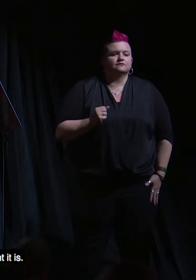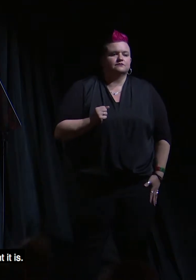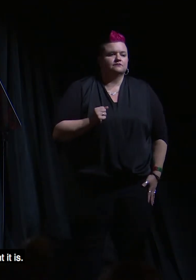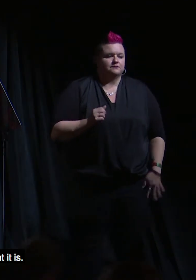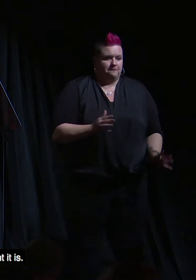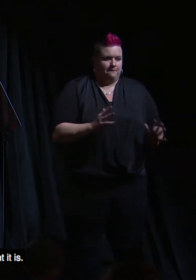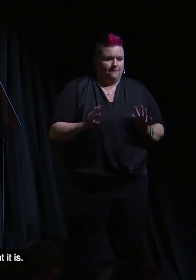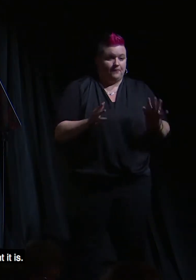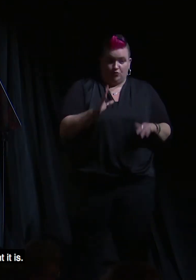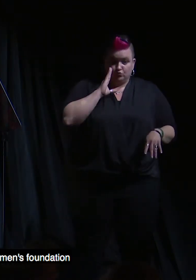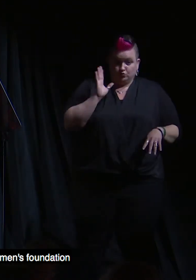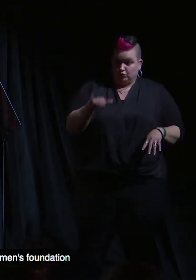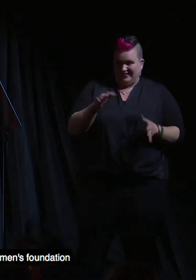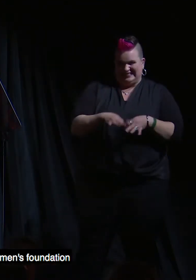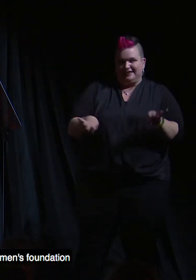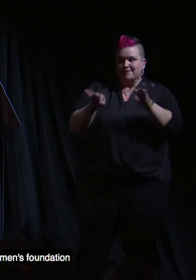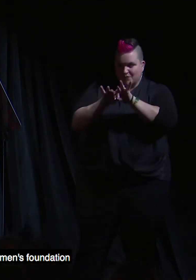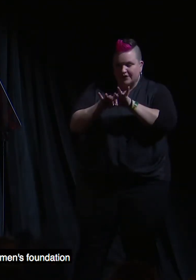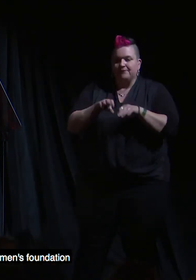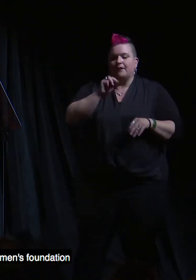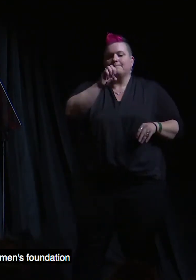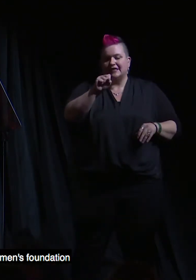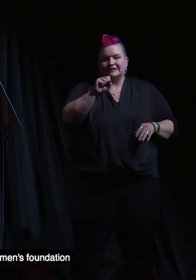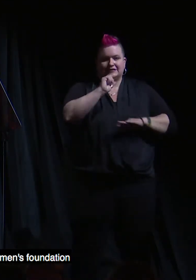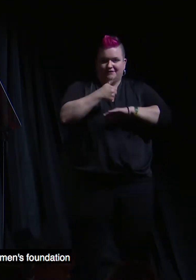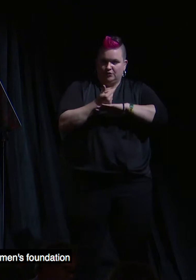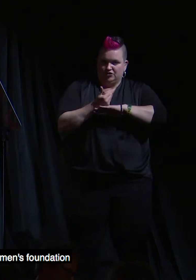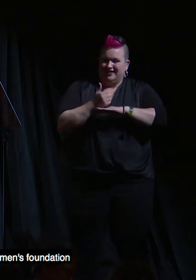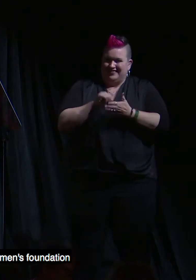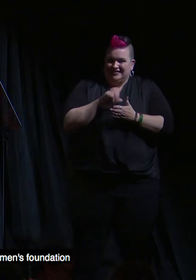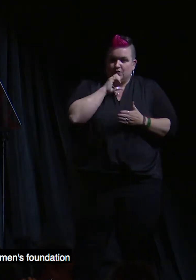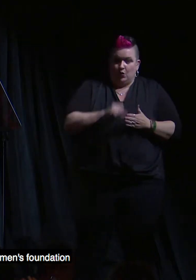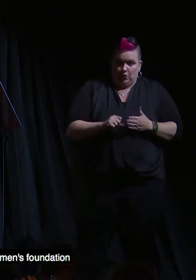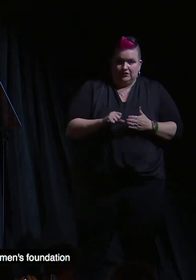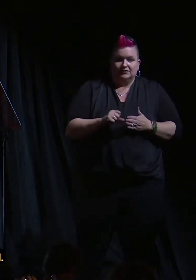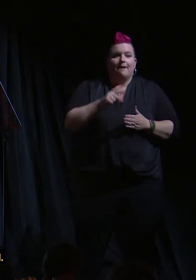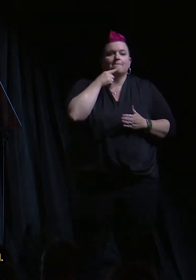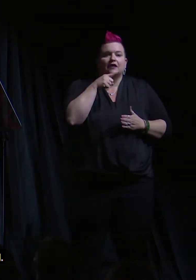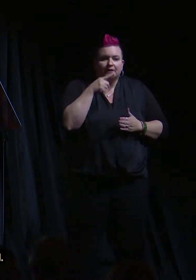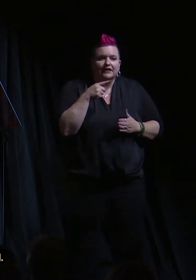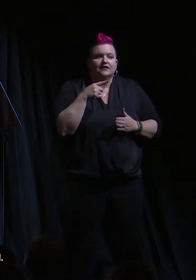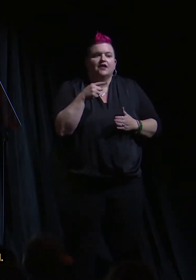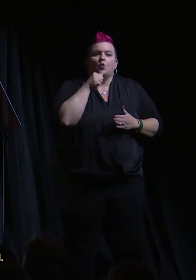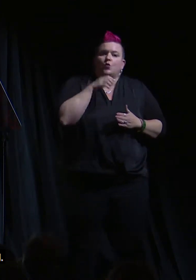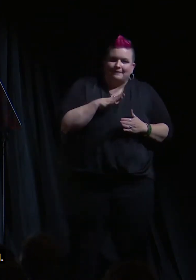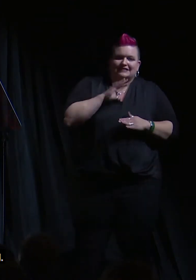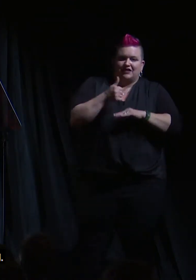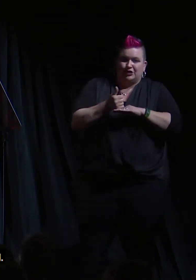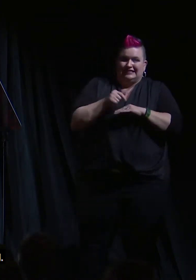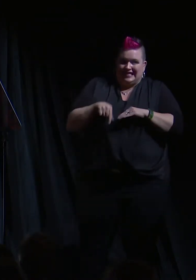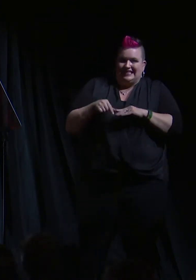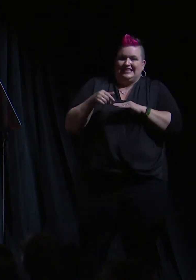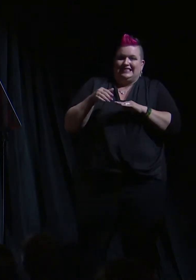And you all know how important it is. The Ms. Foundation is the oldest public women's foundation in the country,